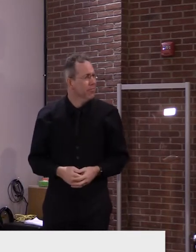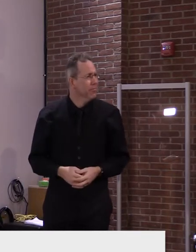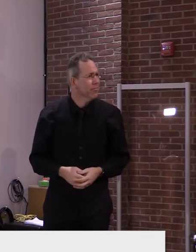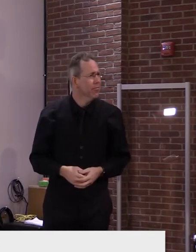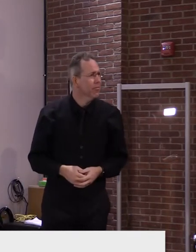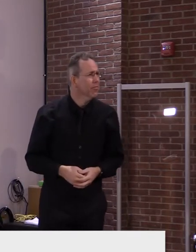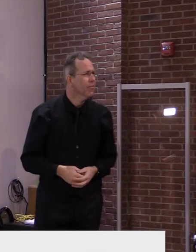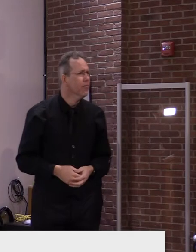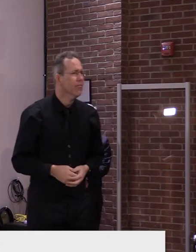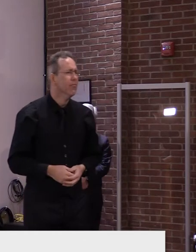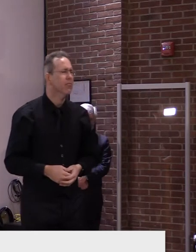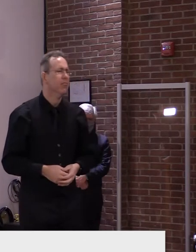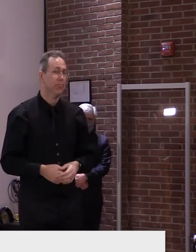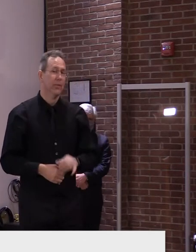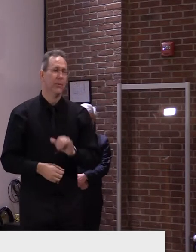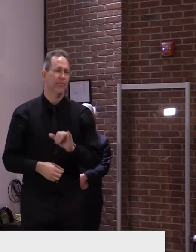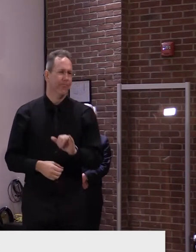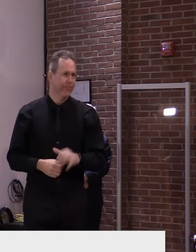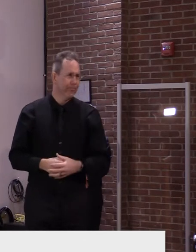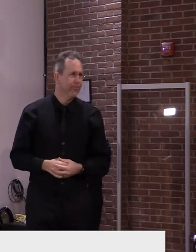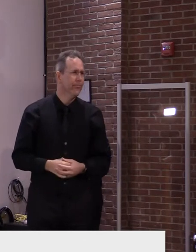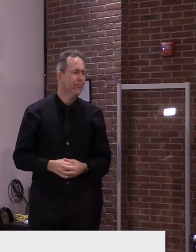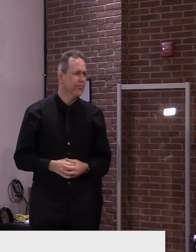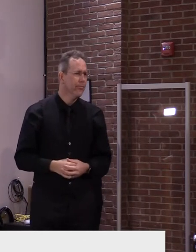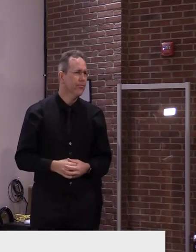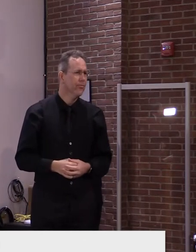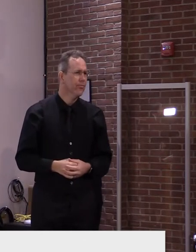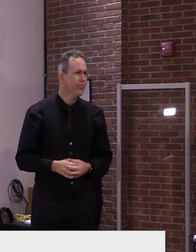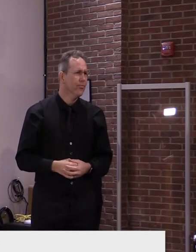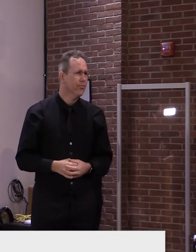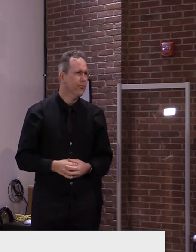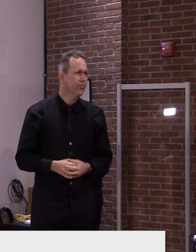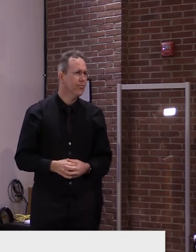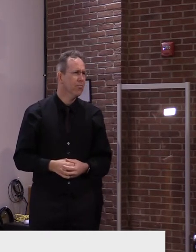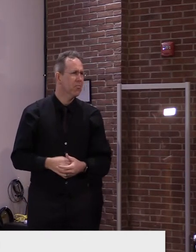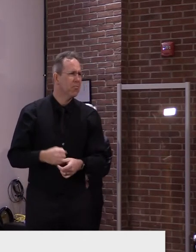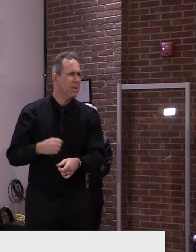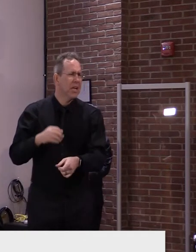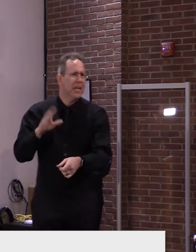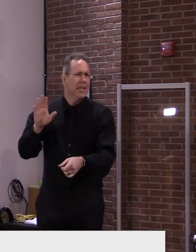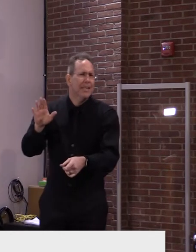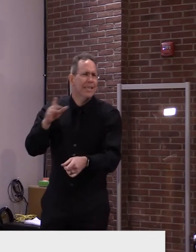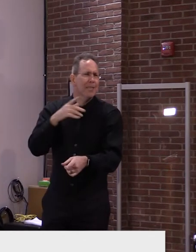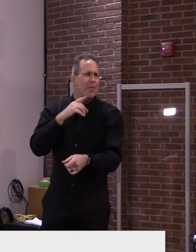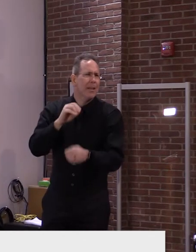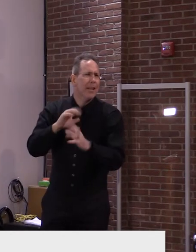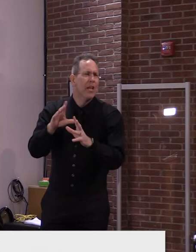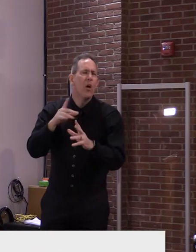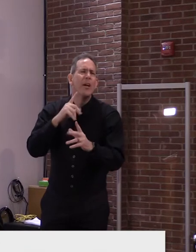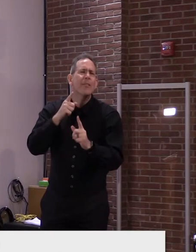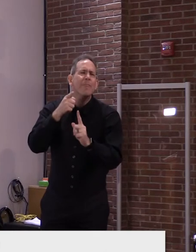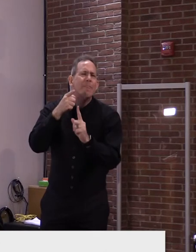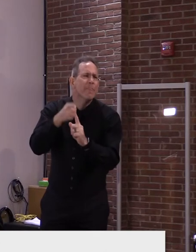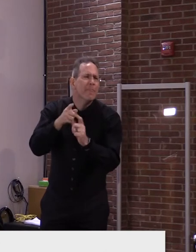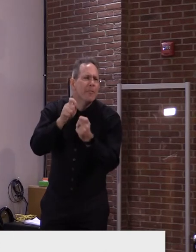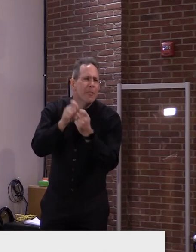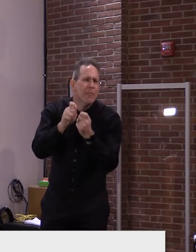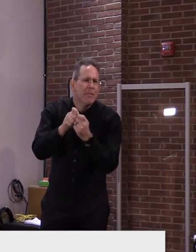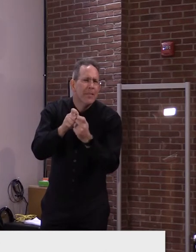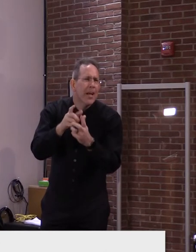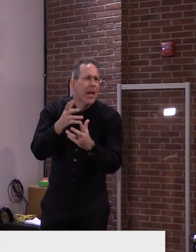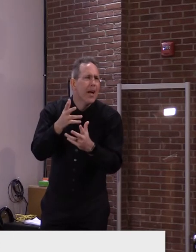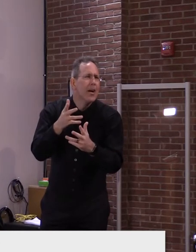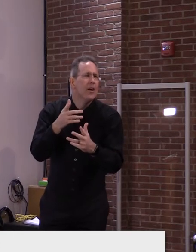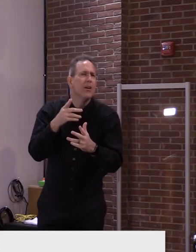Granted, I, you know, maybe I made it too specific, but what are they doing to make sure that the water is acceptable?